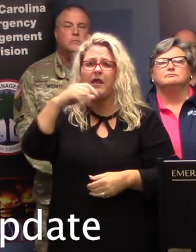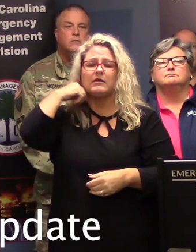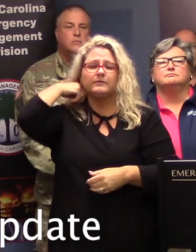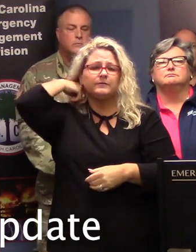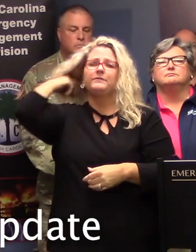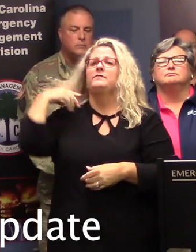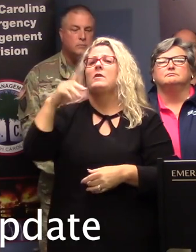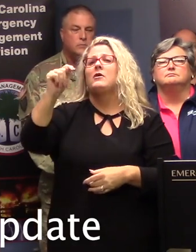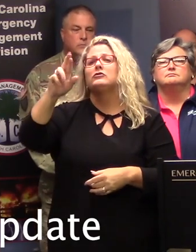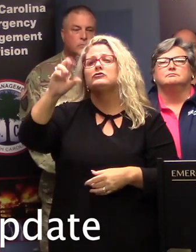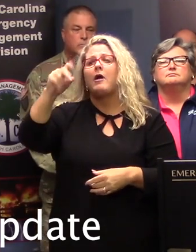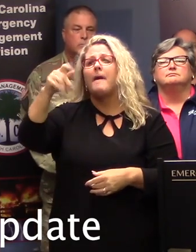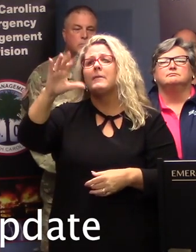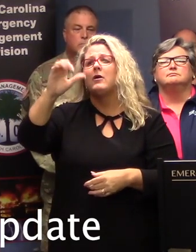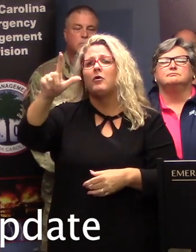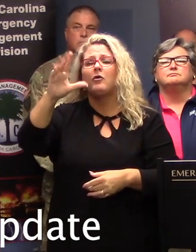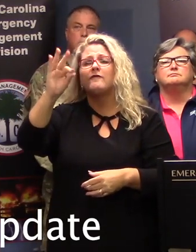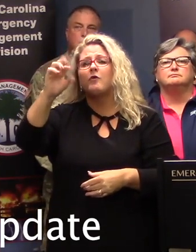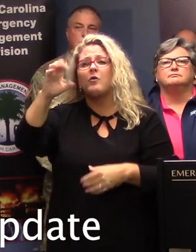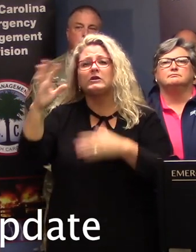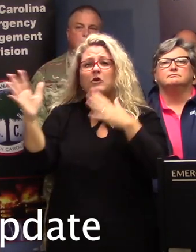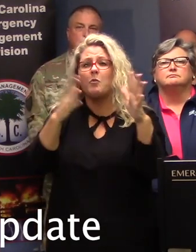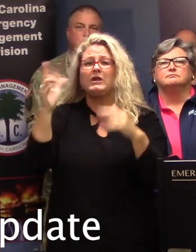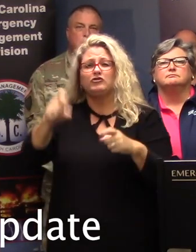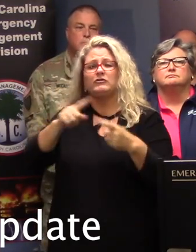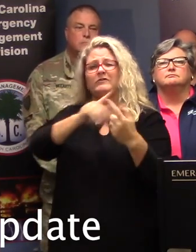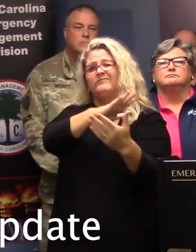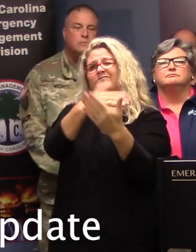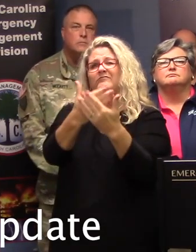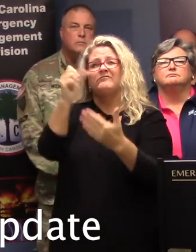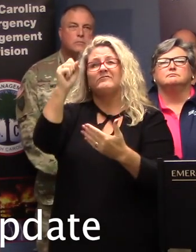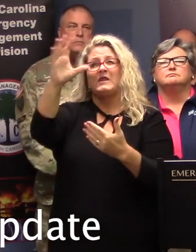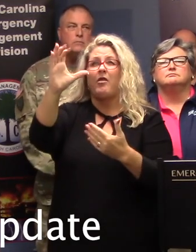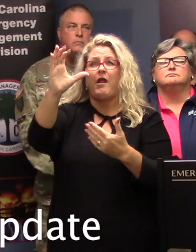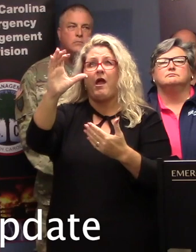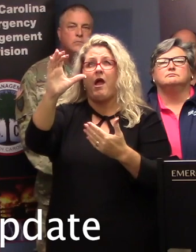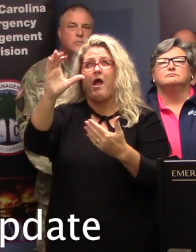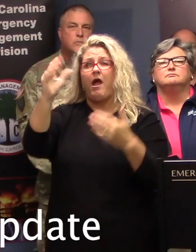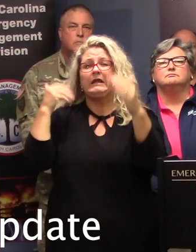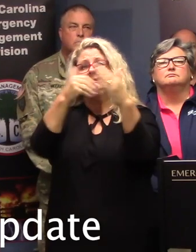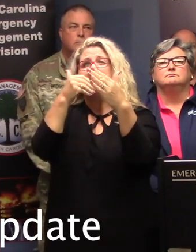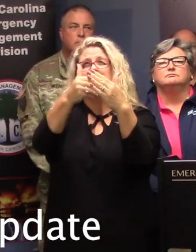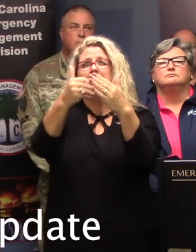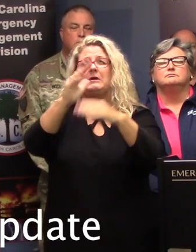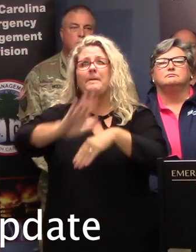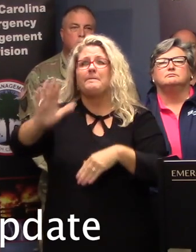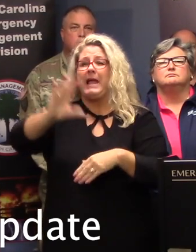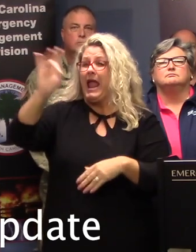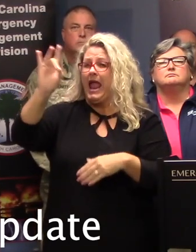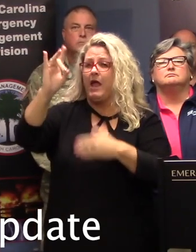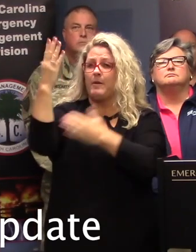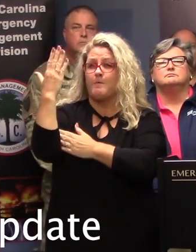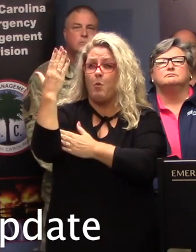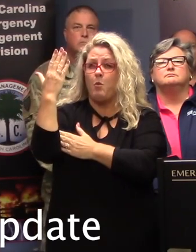from Hurricane Dorian are expected to arrive in South Carolina by 8 o'clock a.m., 8 o'clock in the morning,